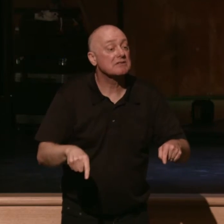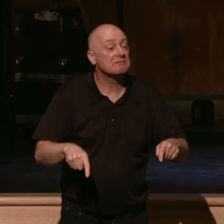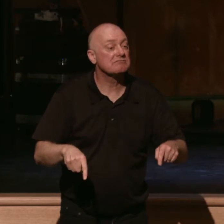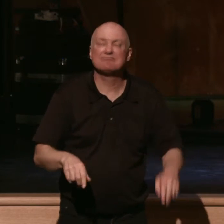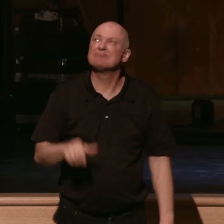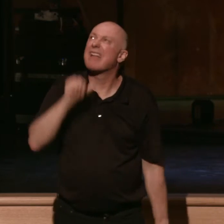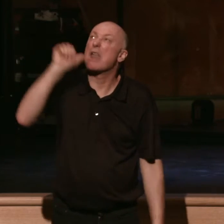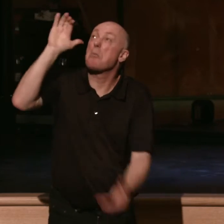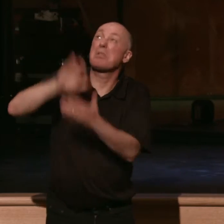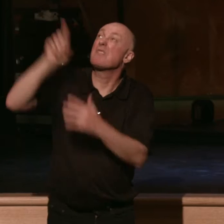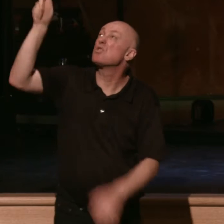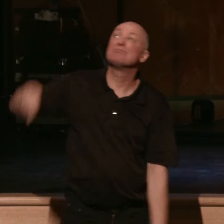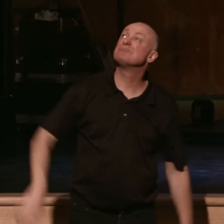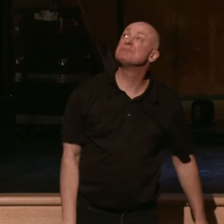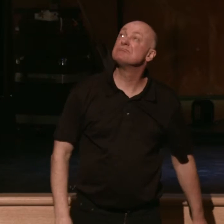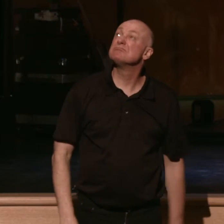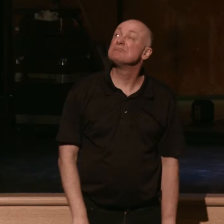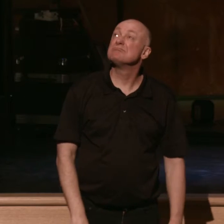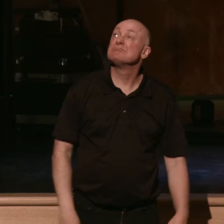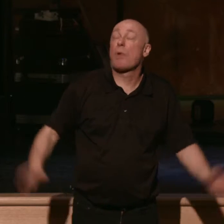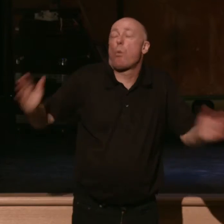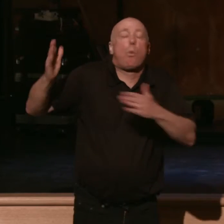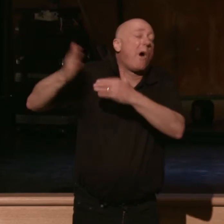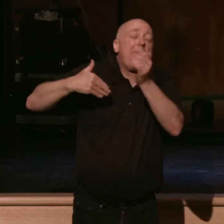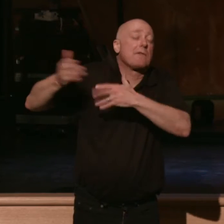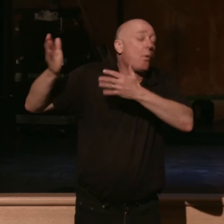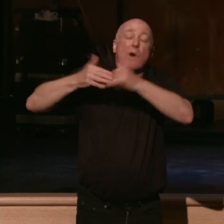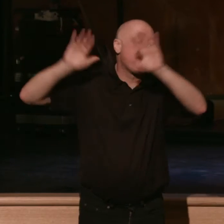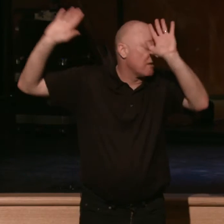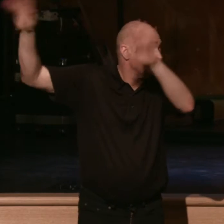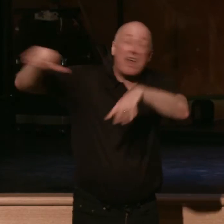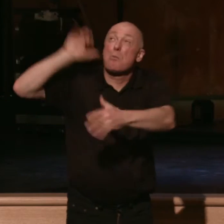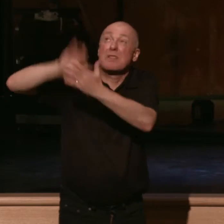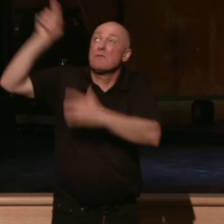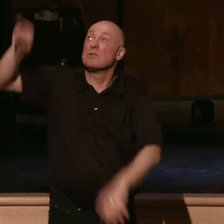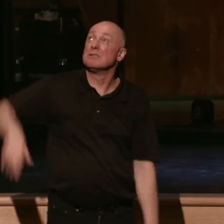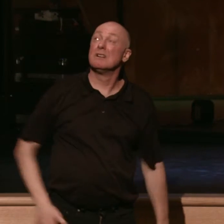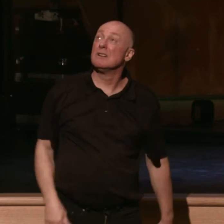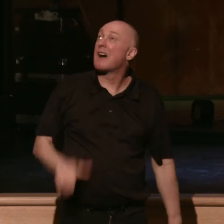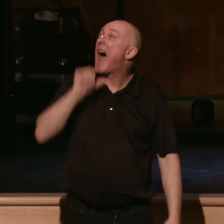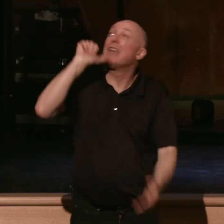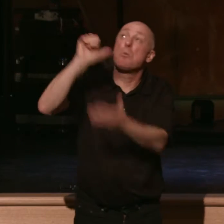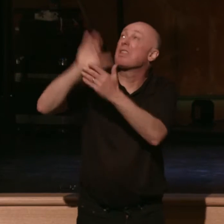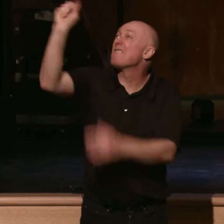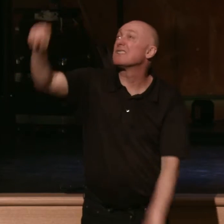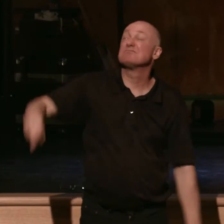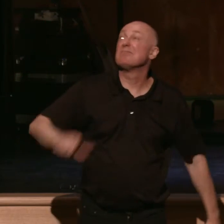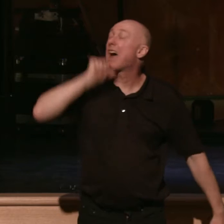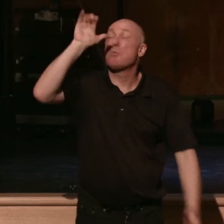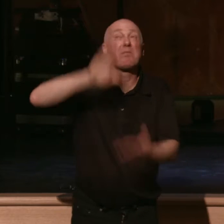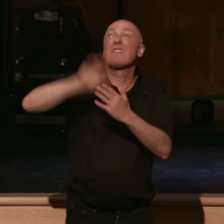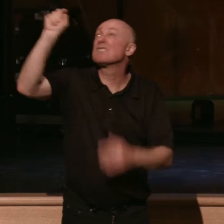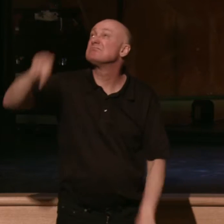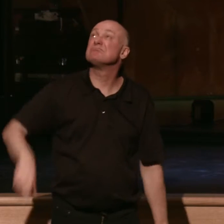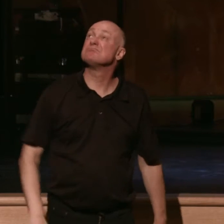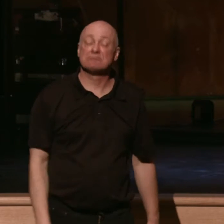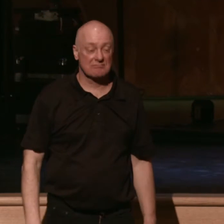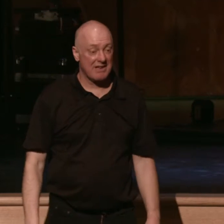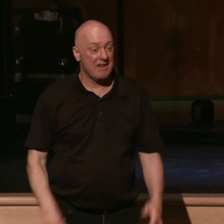disbelieve. You just say, whatever. I don't believe it. I don't believe it. Verse 32,